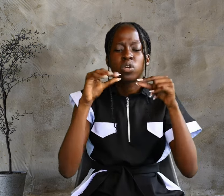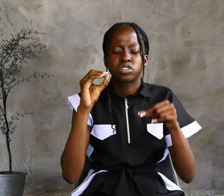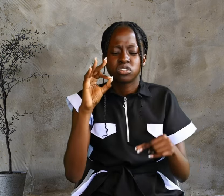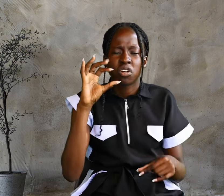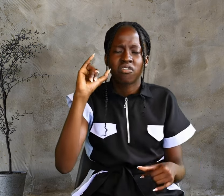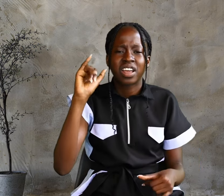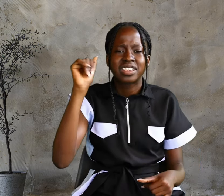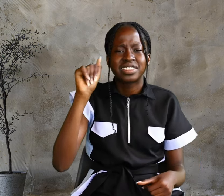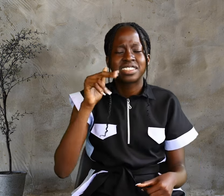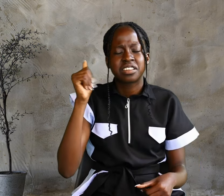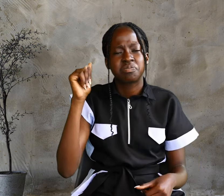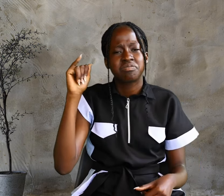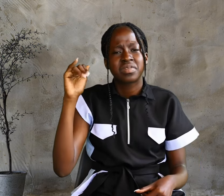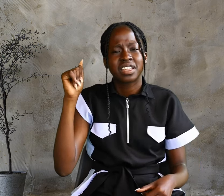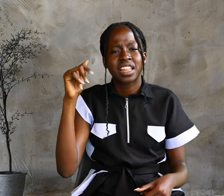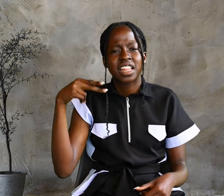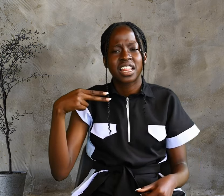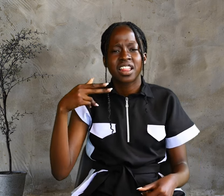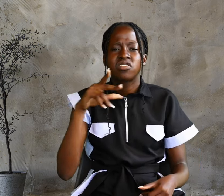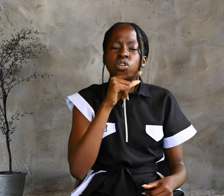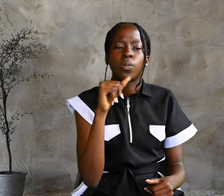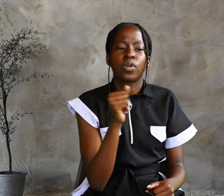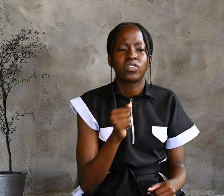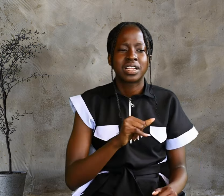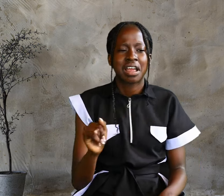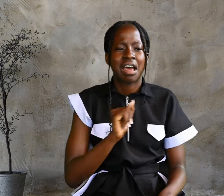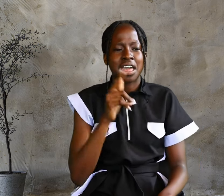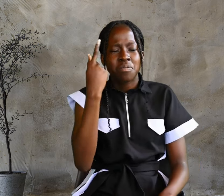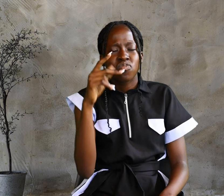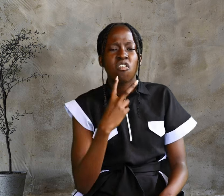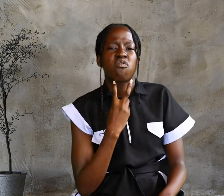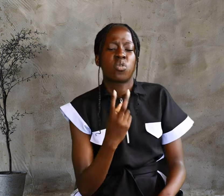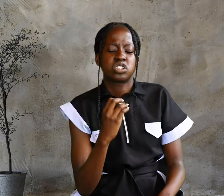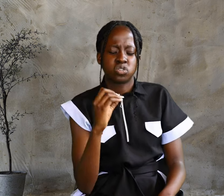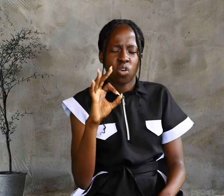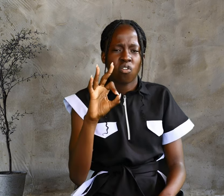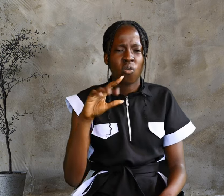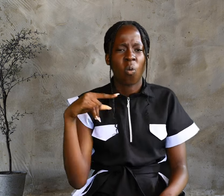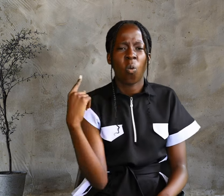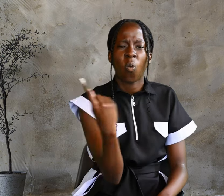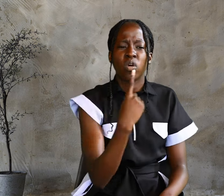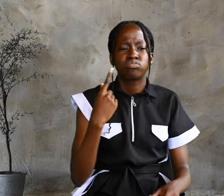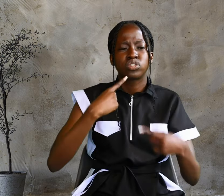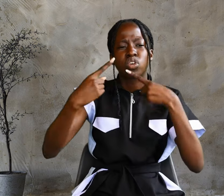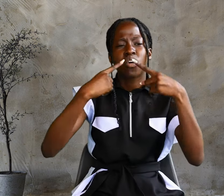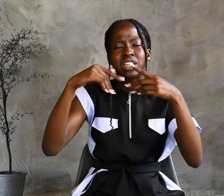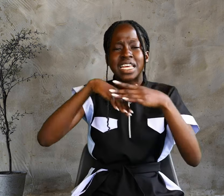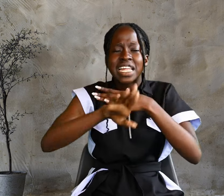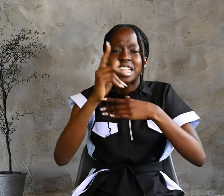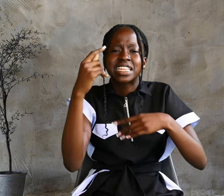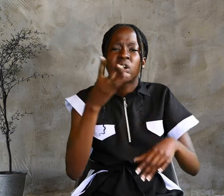the prophet, I am the voice of one calling in the wilderness.